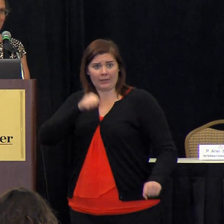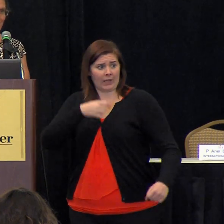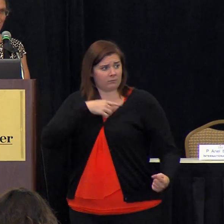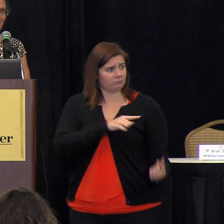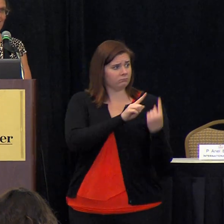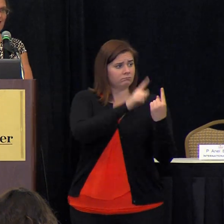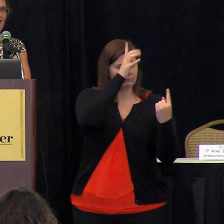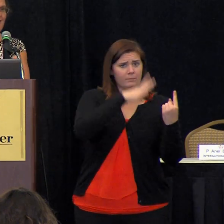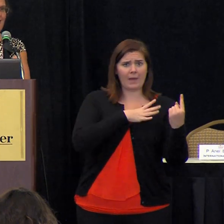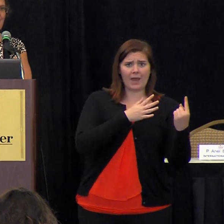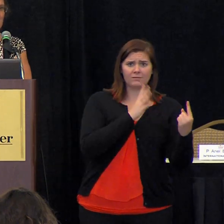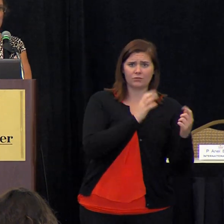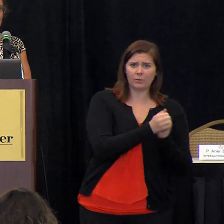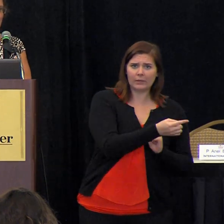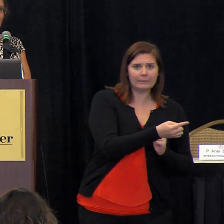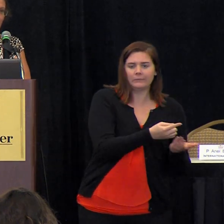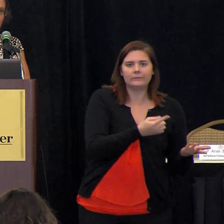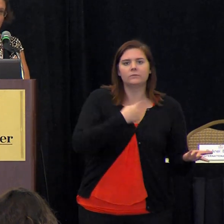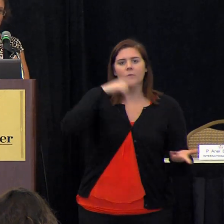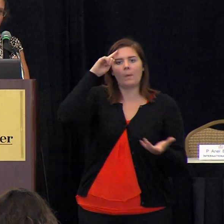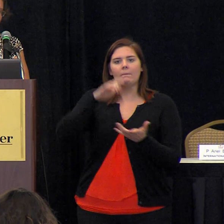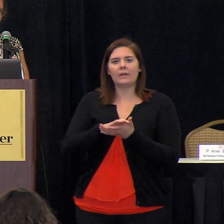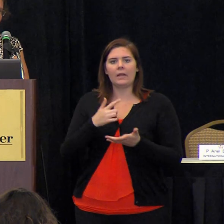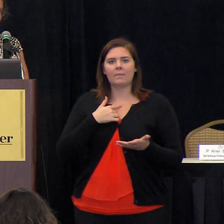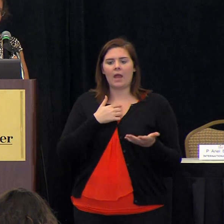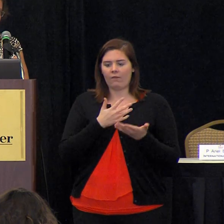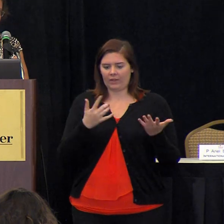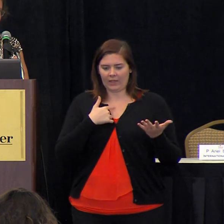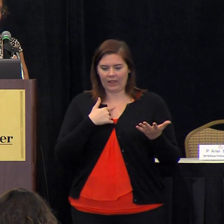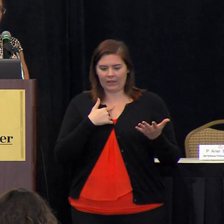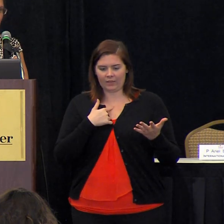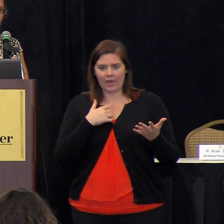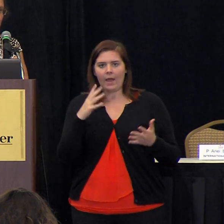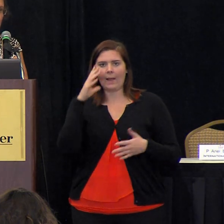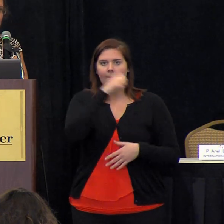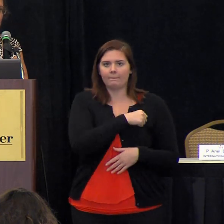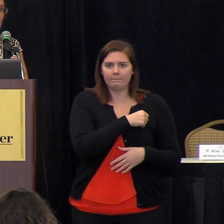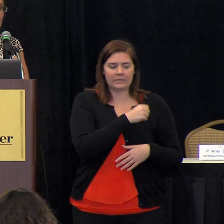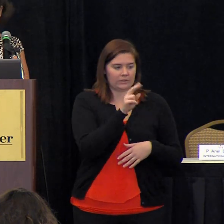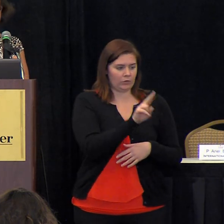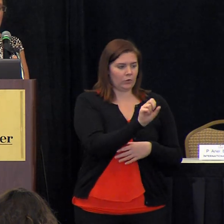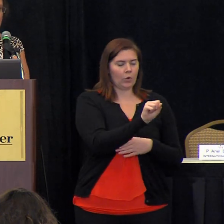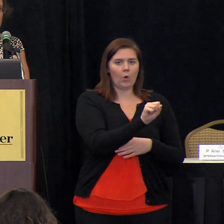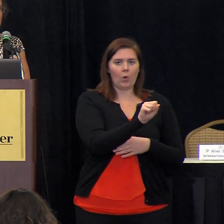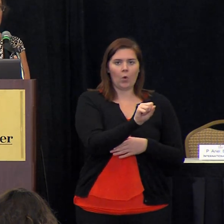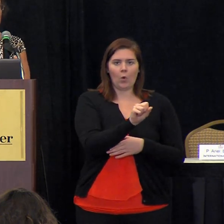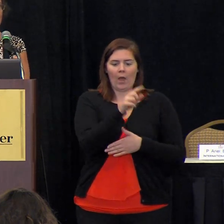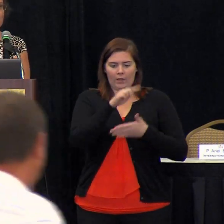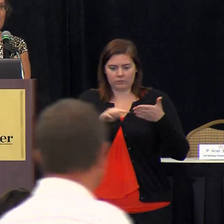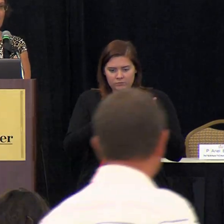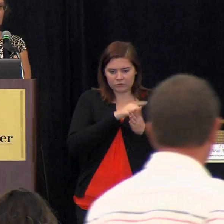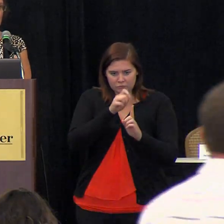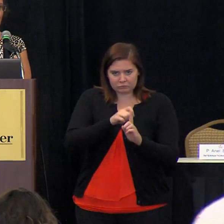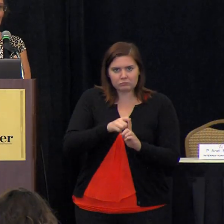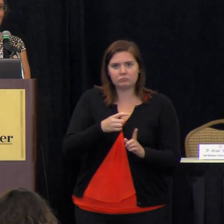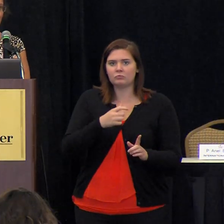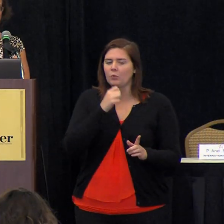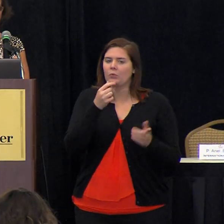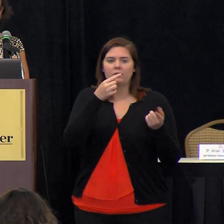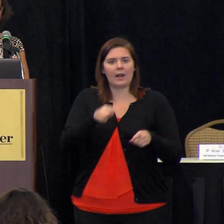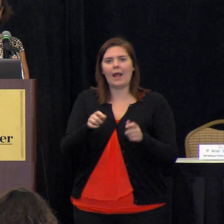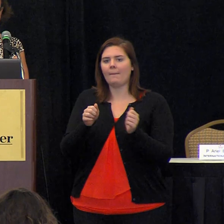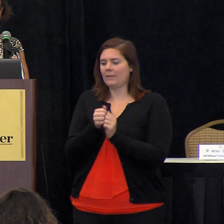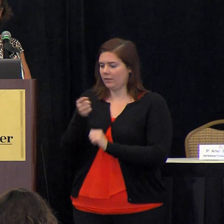to believe that everything i'm missing in the united states the persecution everything will not occur